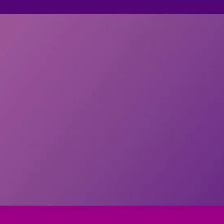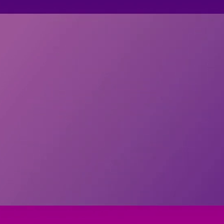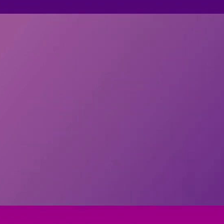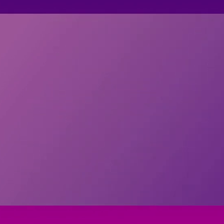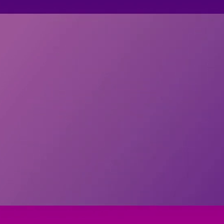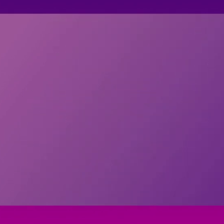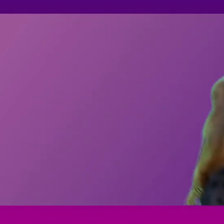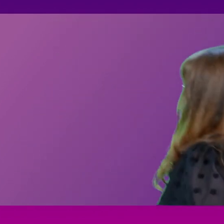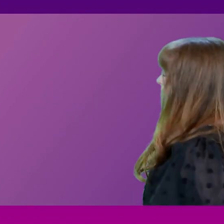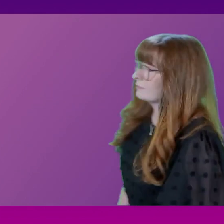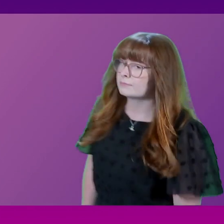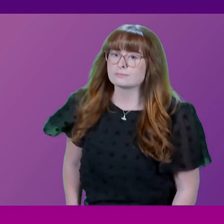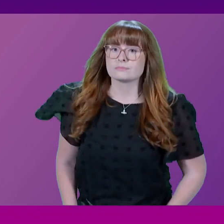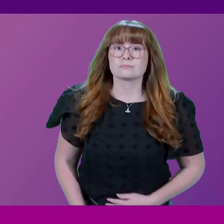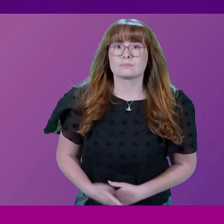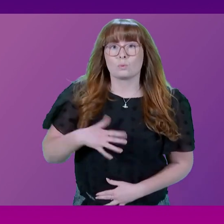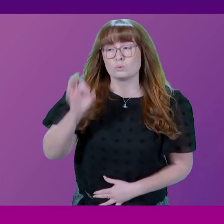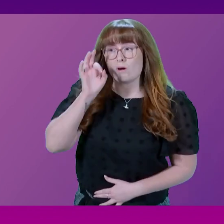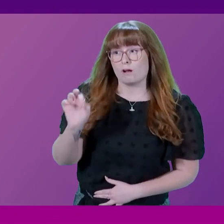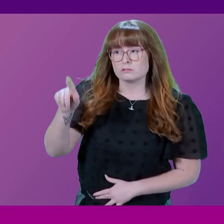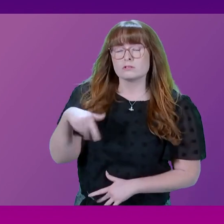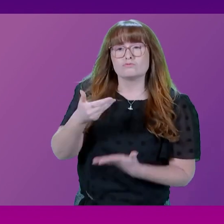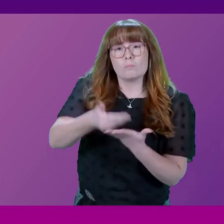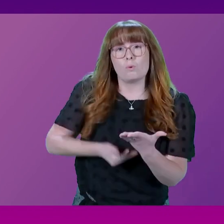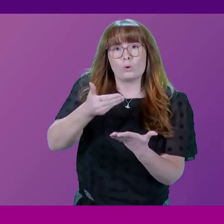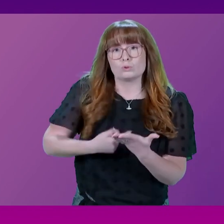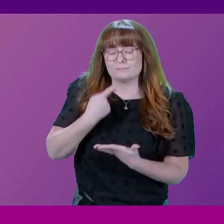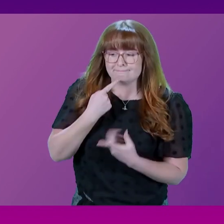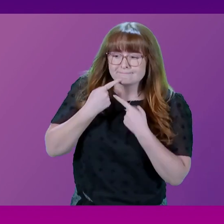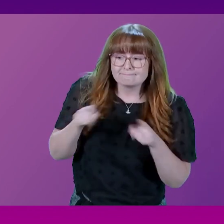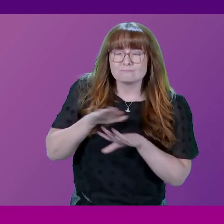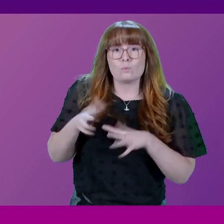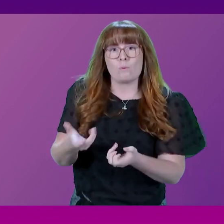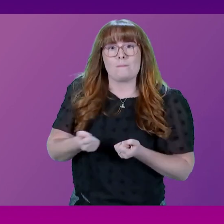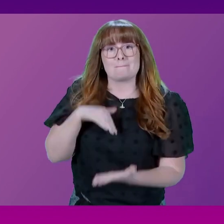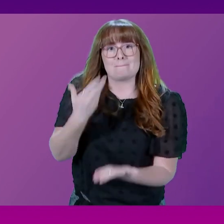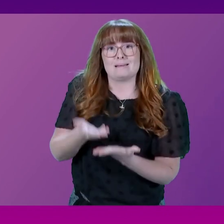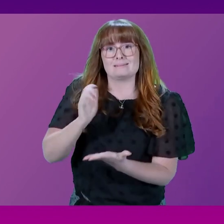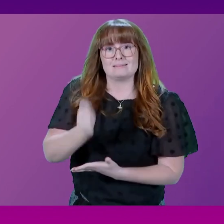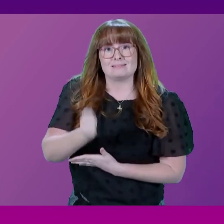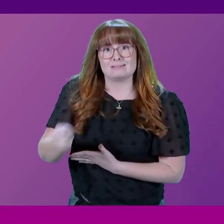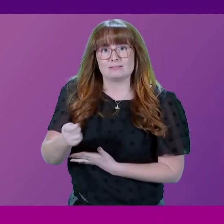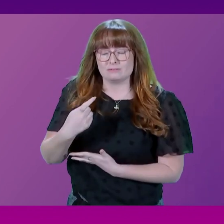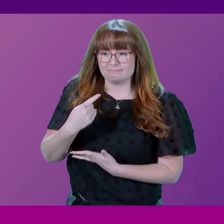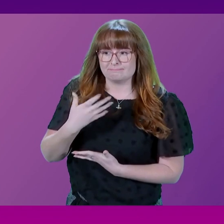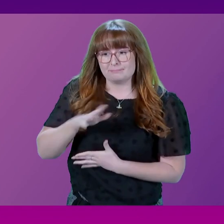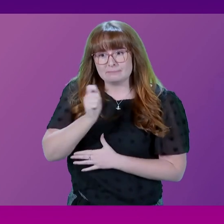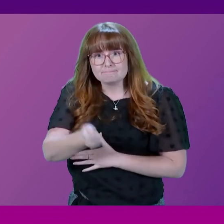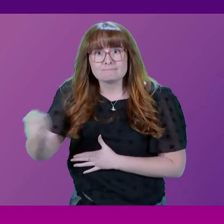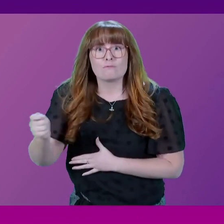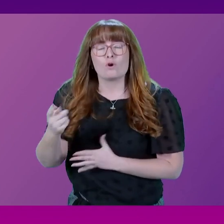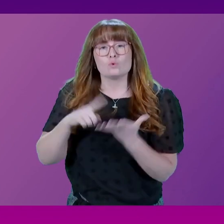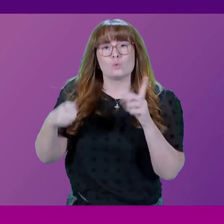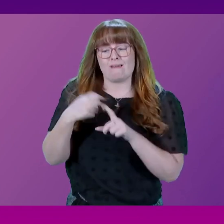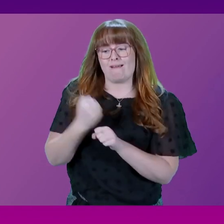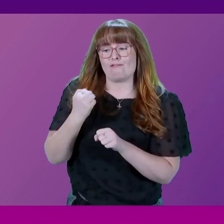To ask the First Minister, in light of reports that no bids were received for offshore wind projects in the UK Government's latest